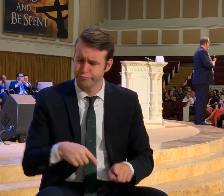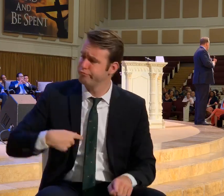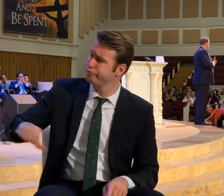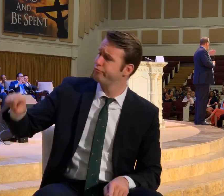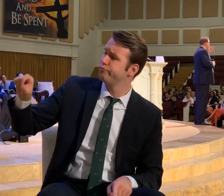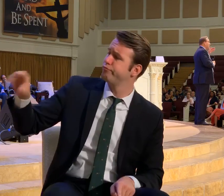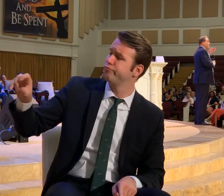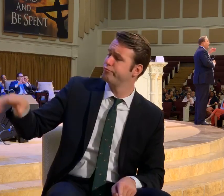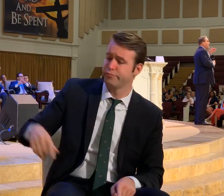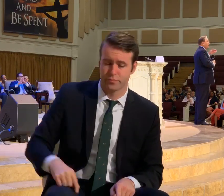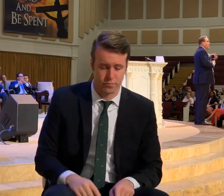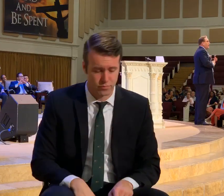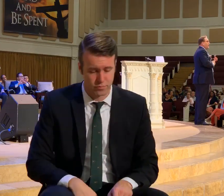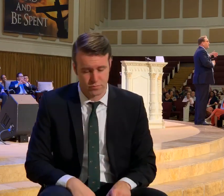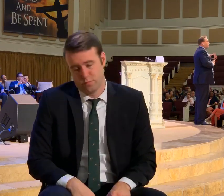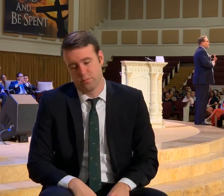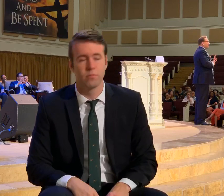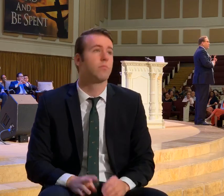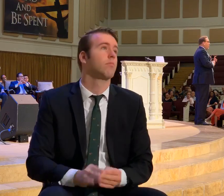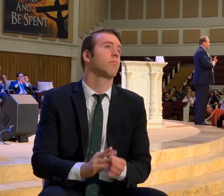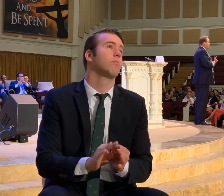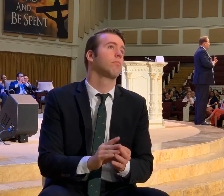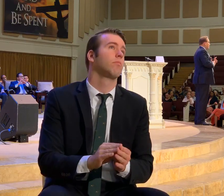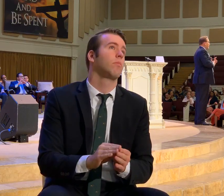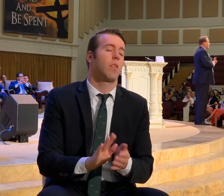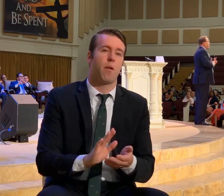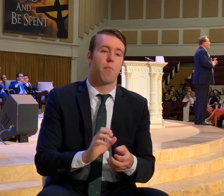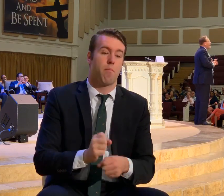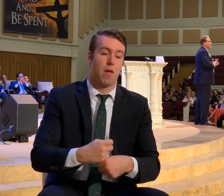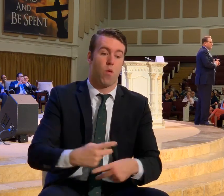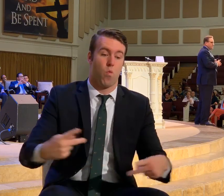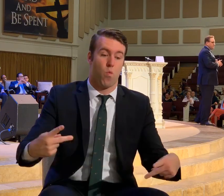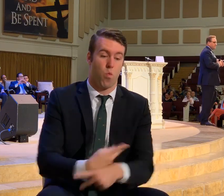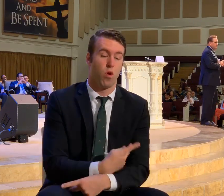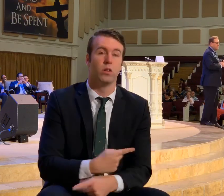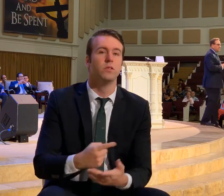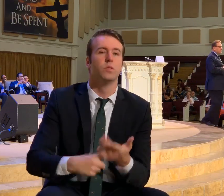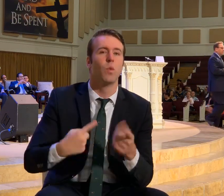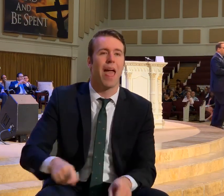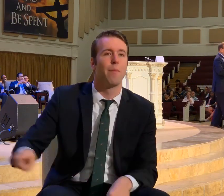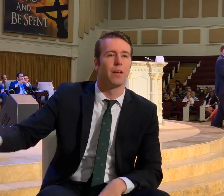And then they don't do it. Are they. Are they regular or do something worse. And then what happens.